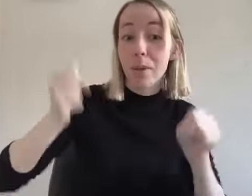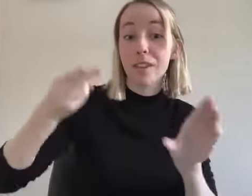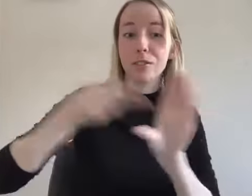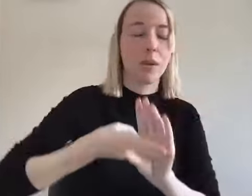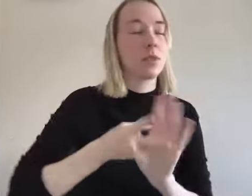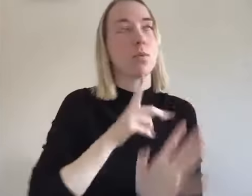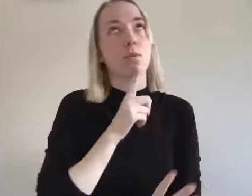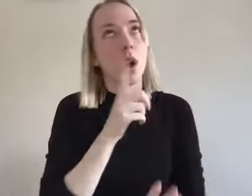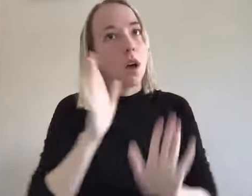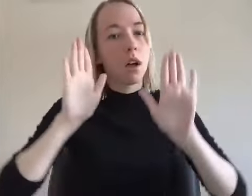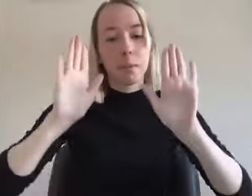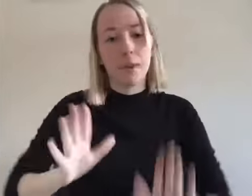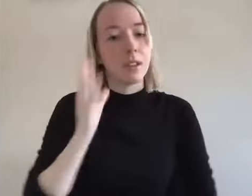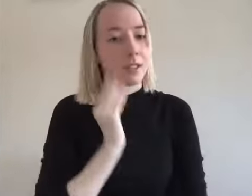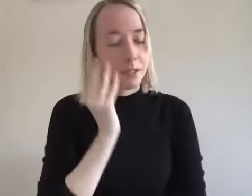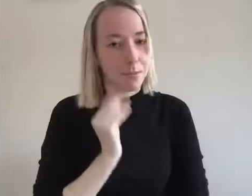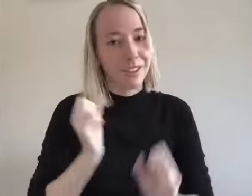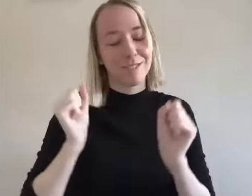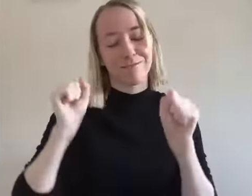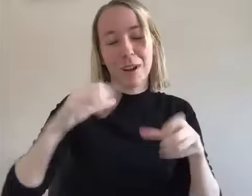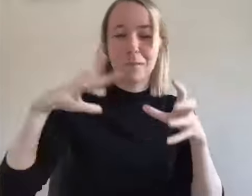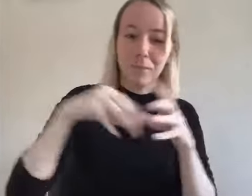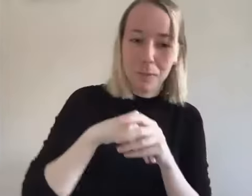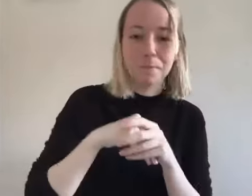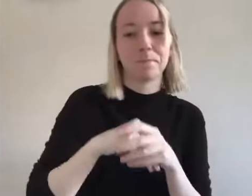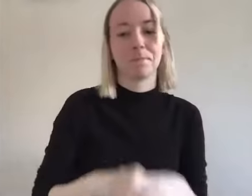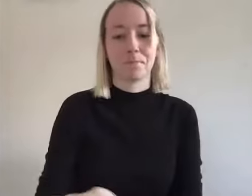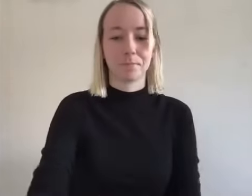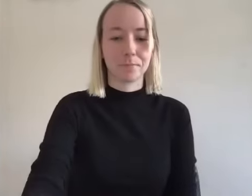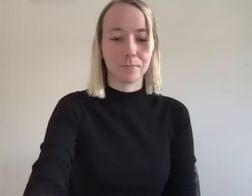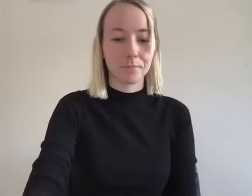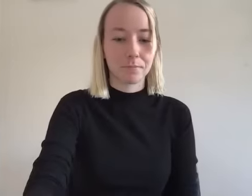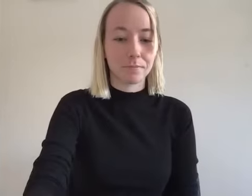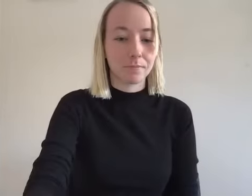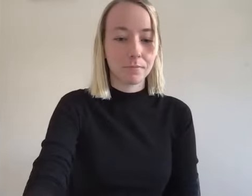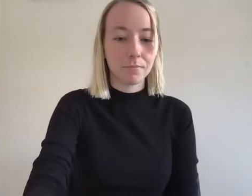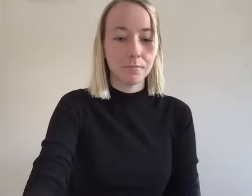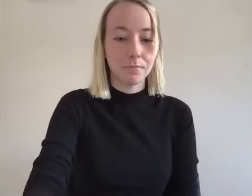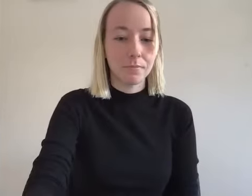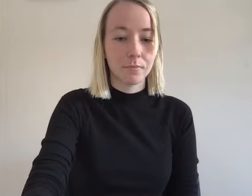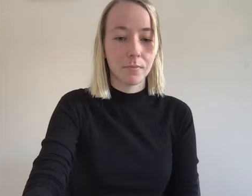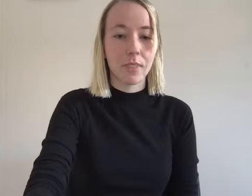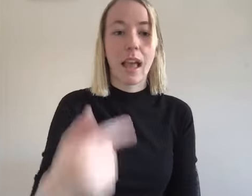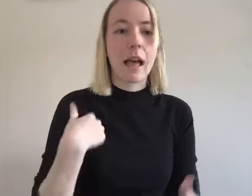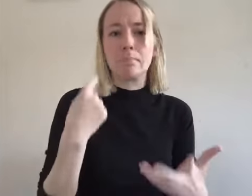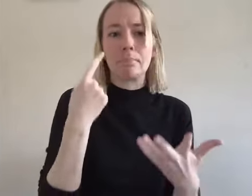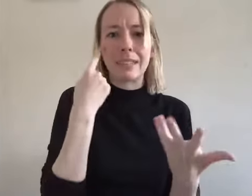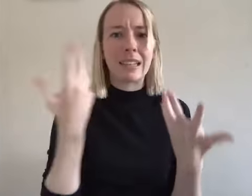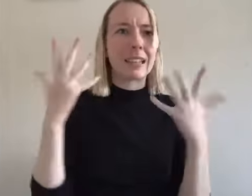it's been a really amazing experience to be a part of um i will just leave it at that